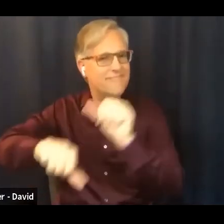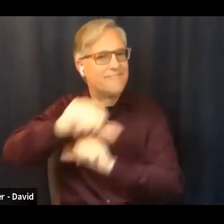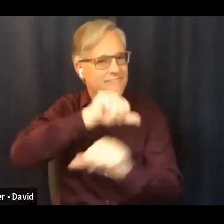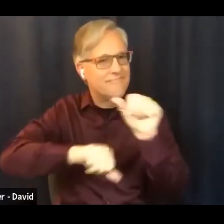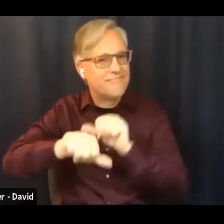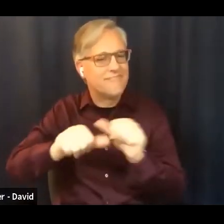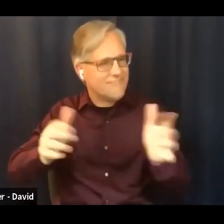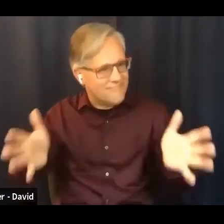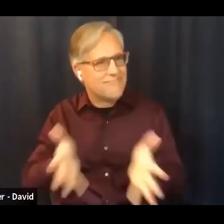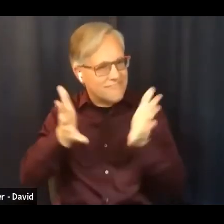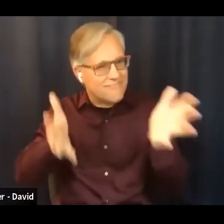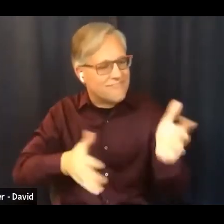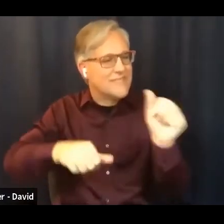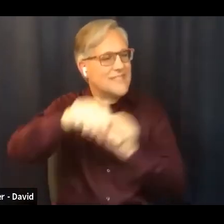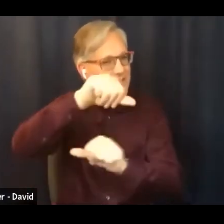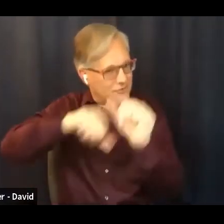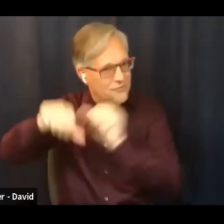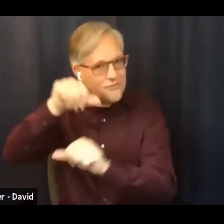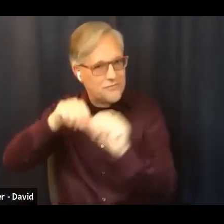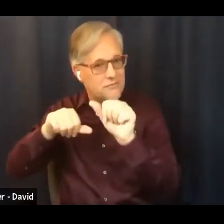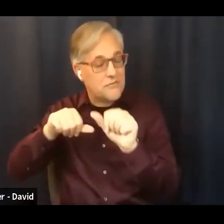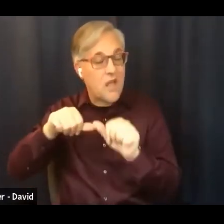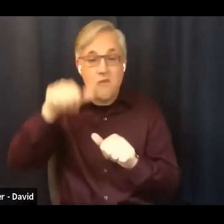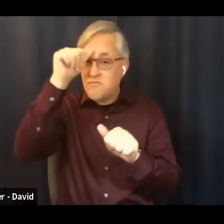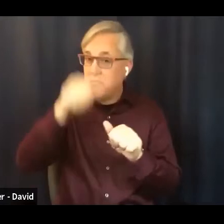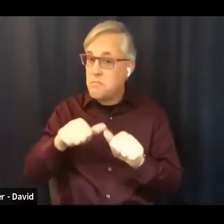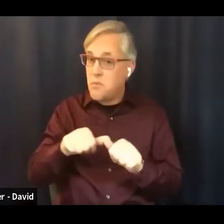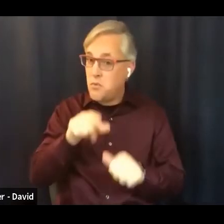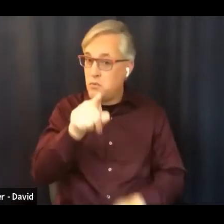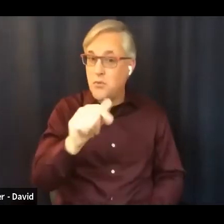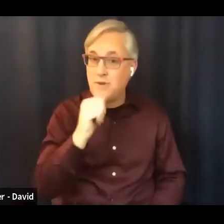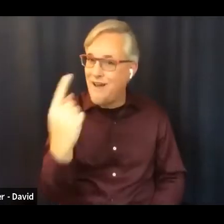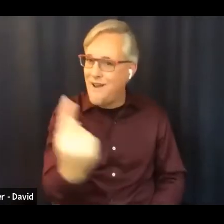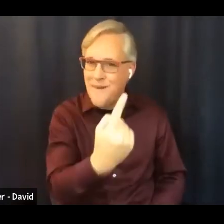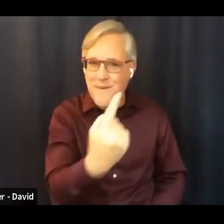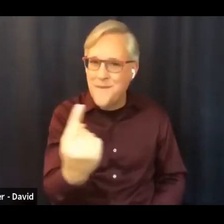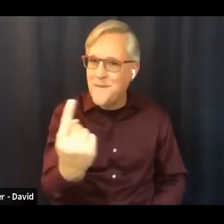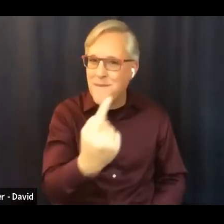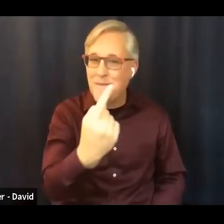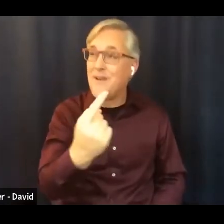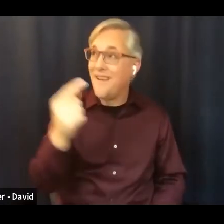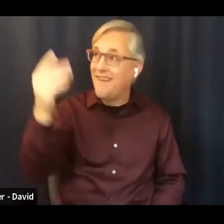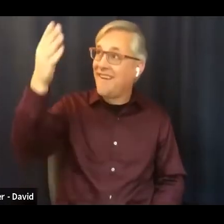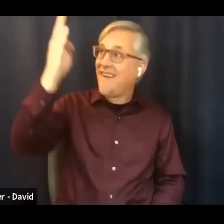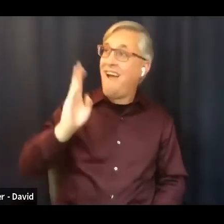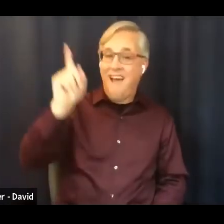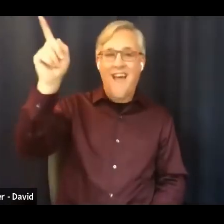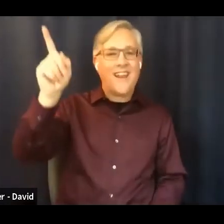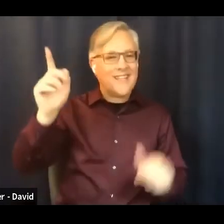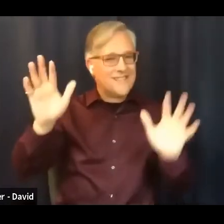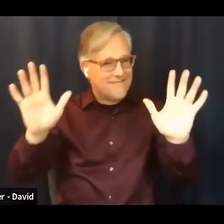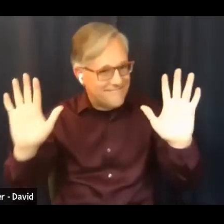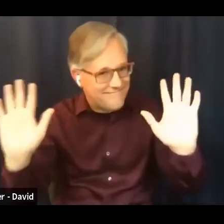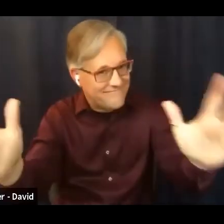remember you are not alone we are